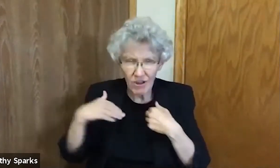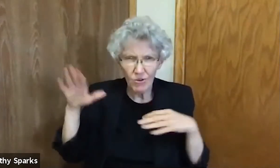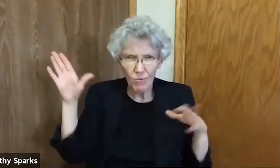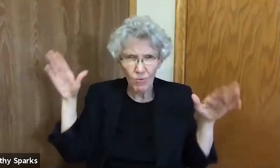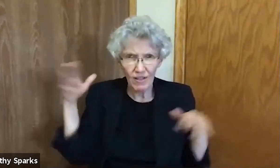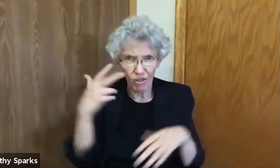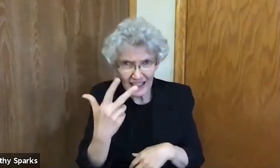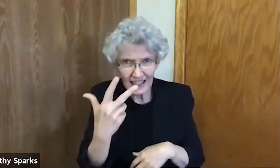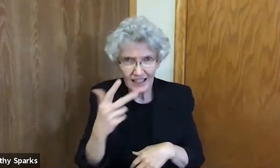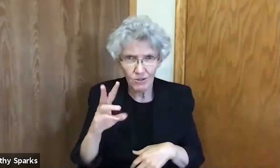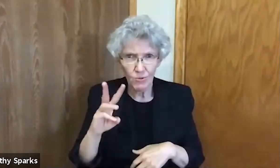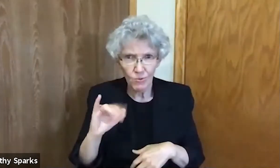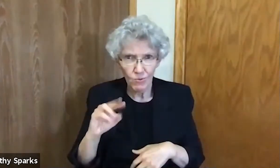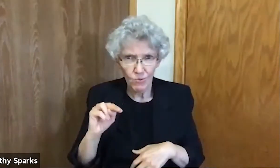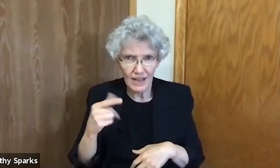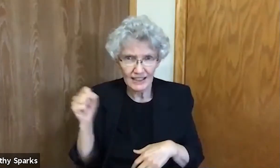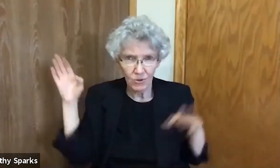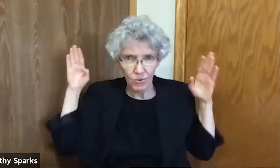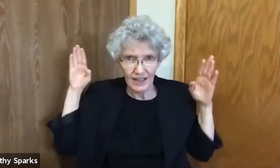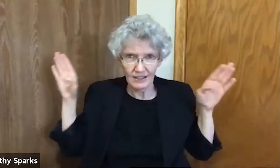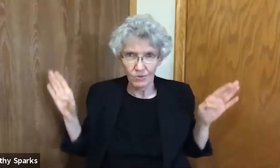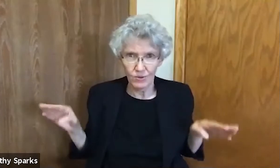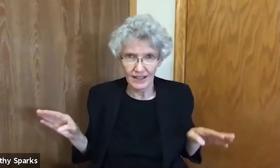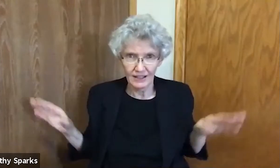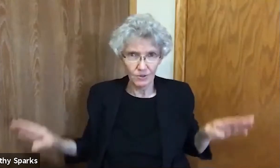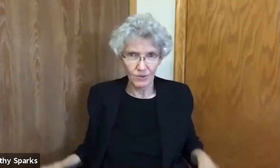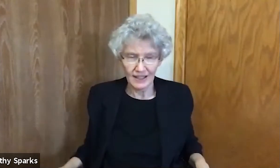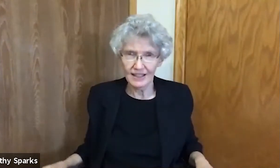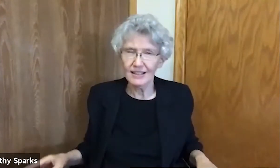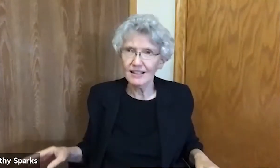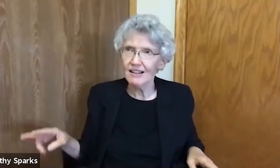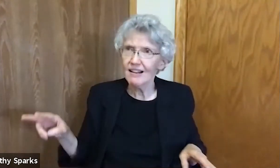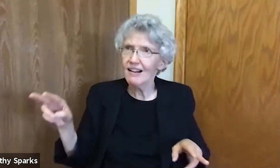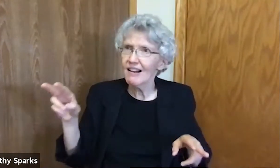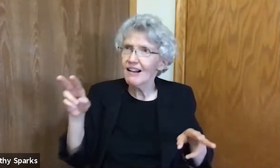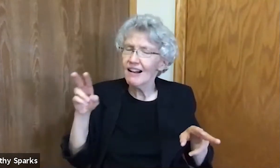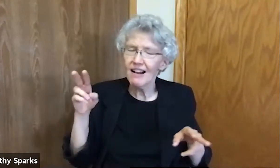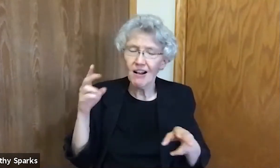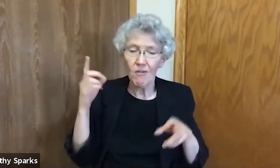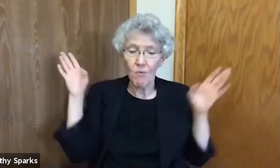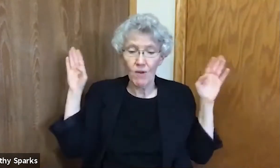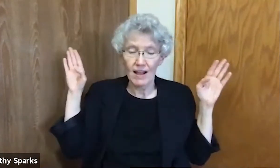Flaming creatures with six wings each were flying over him.